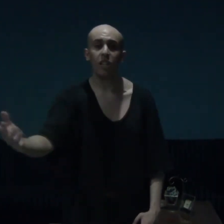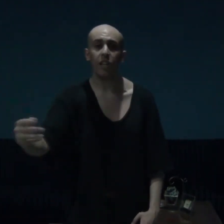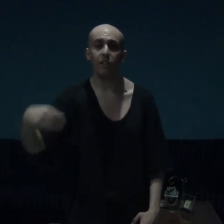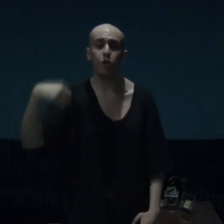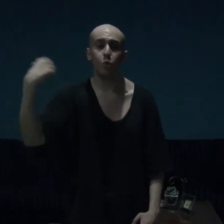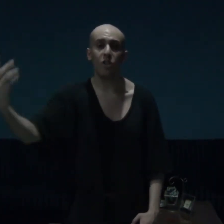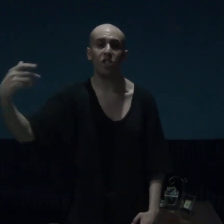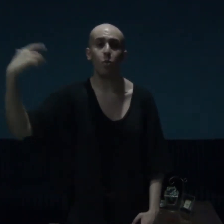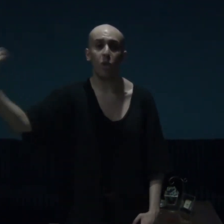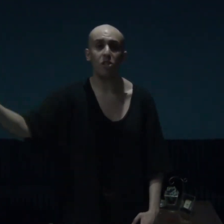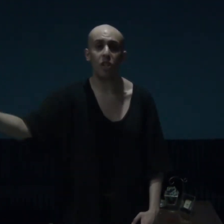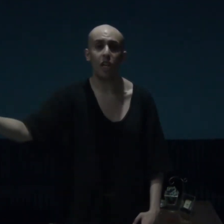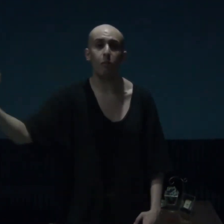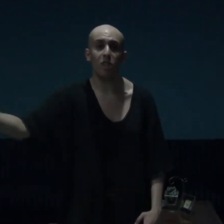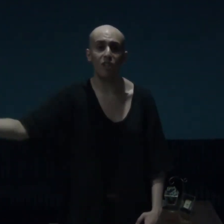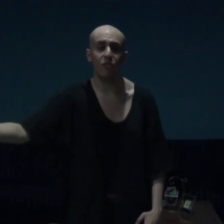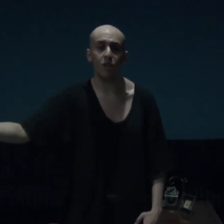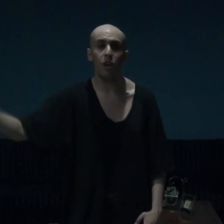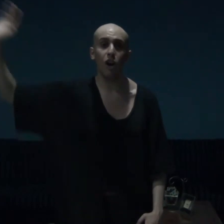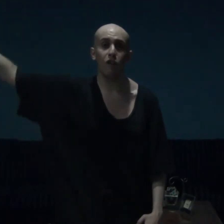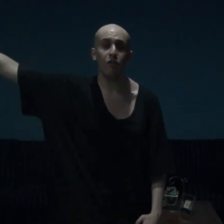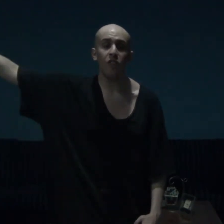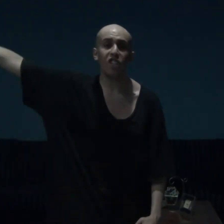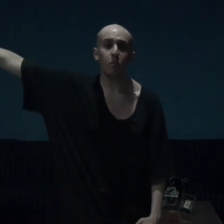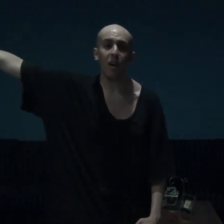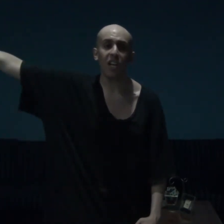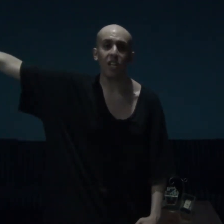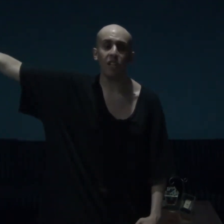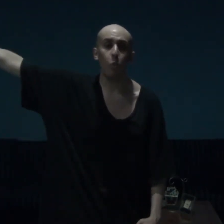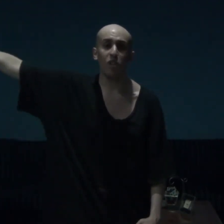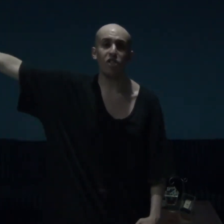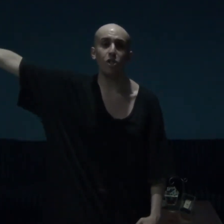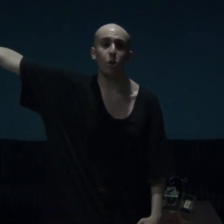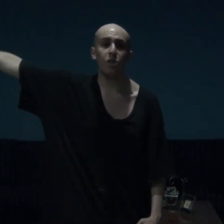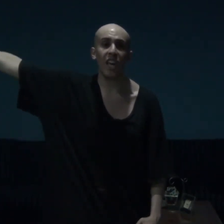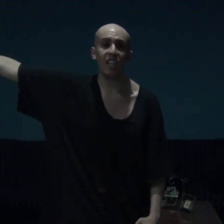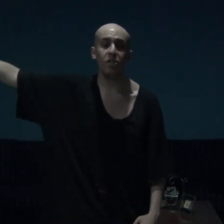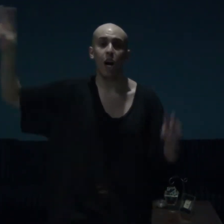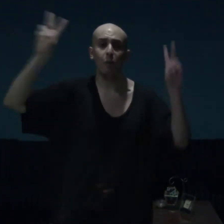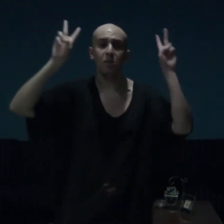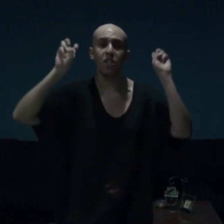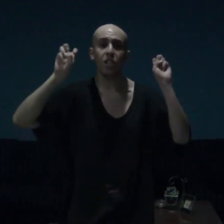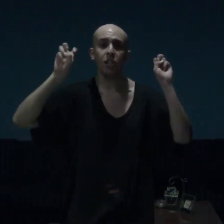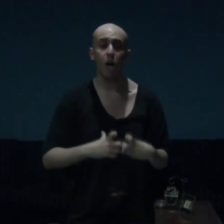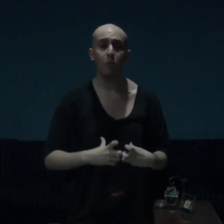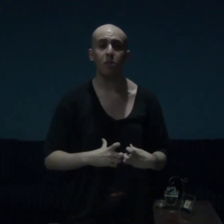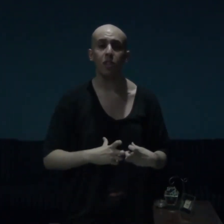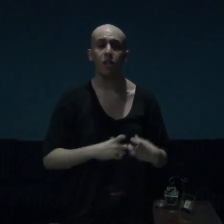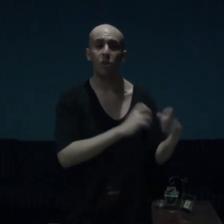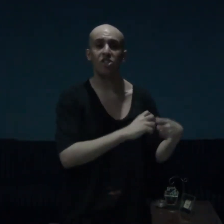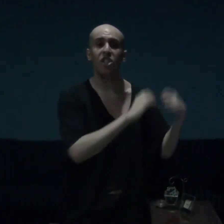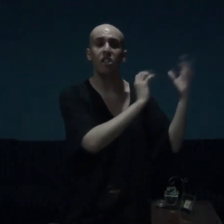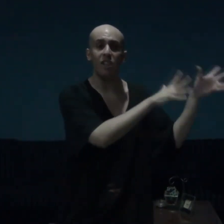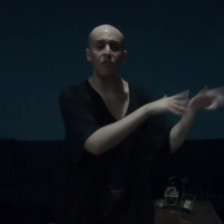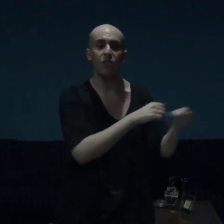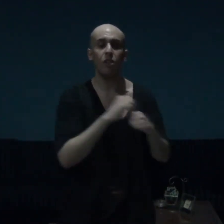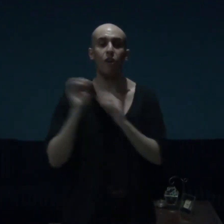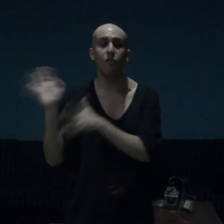gals, was a one time lover, of, Ishmael, once known as, Abdi, Abdi, was the lover, of